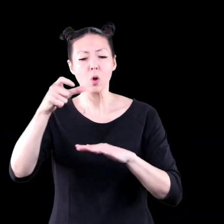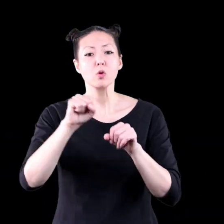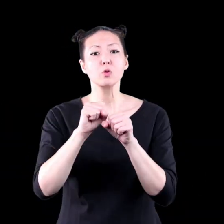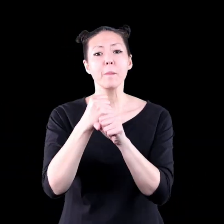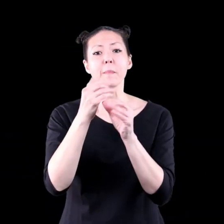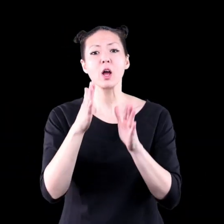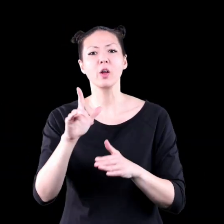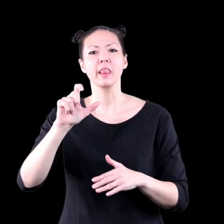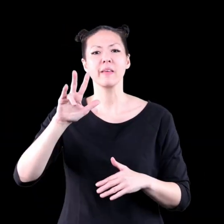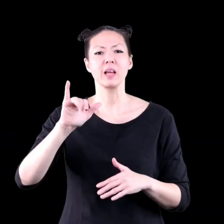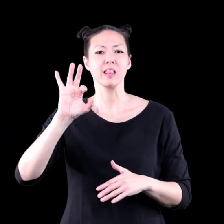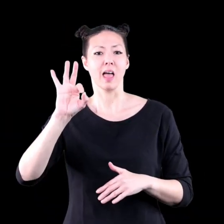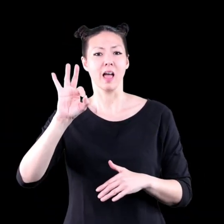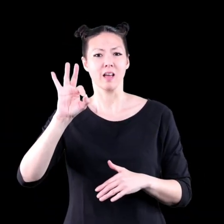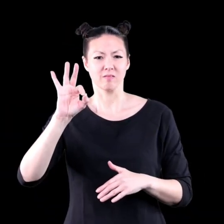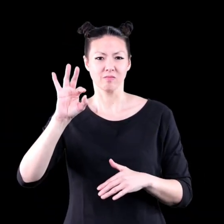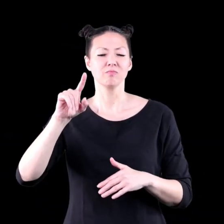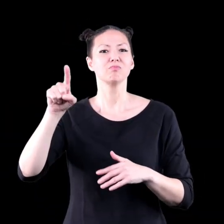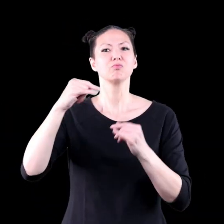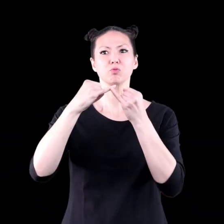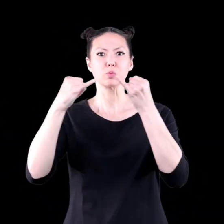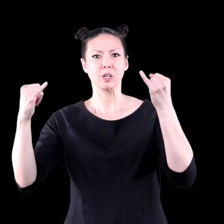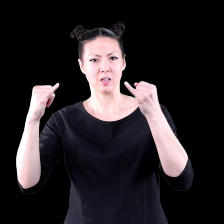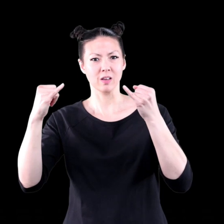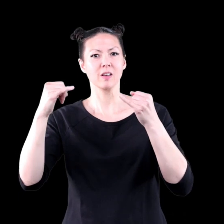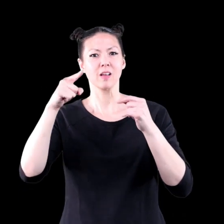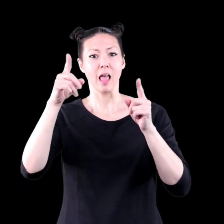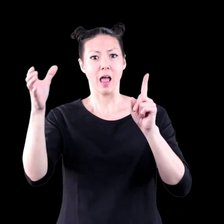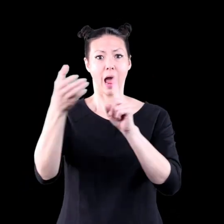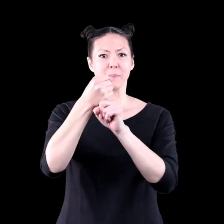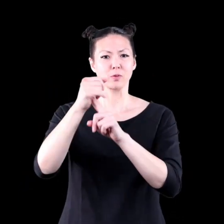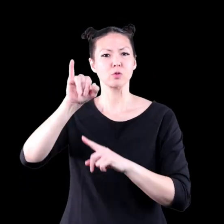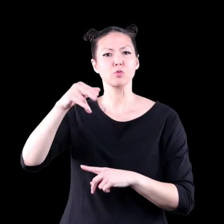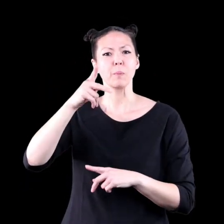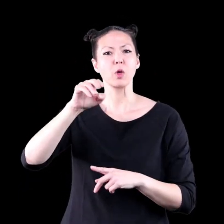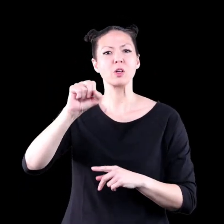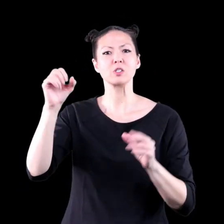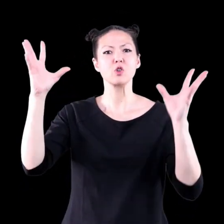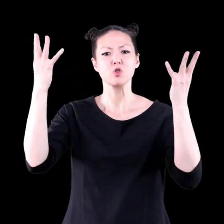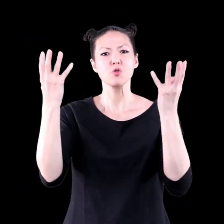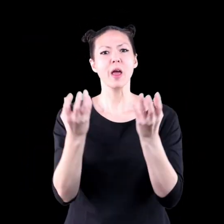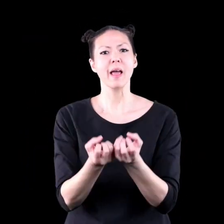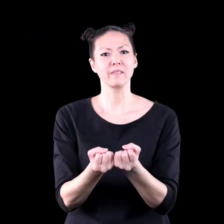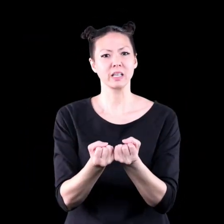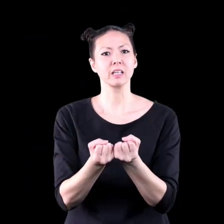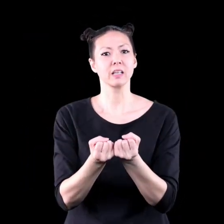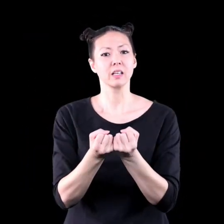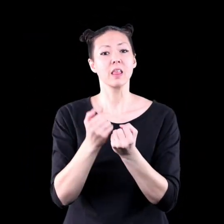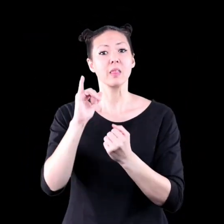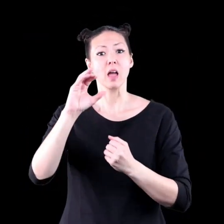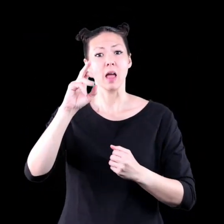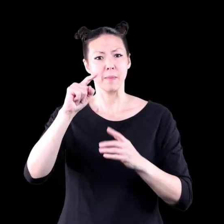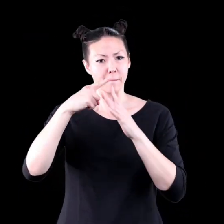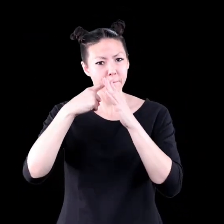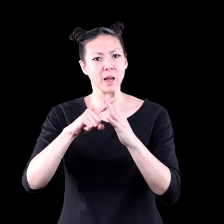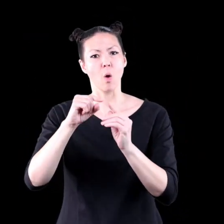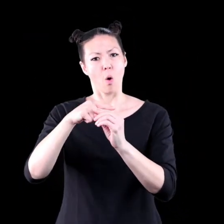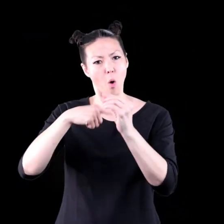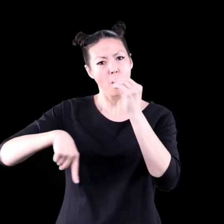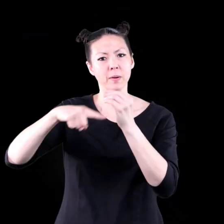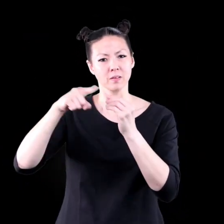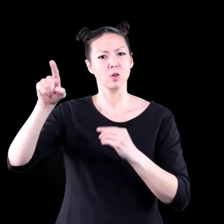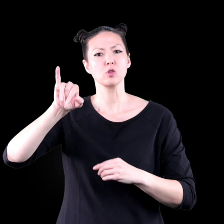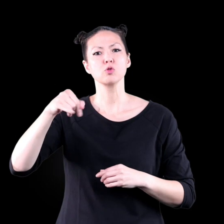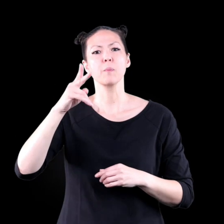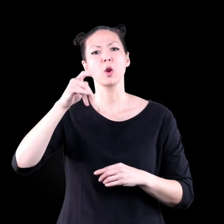Shoemaker Levy 9 was a string of comets that was captured by Jupiter's gravity. These comets began